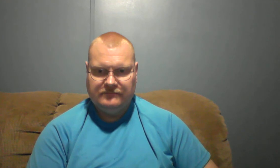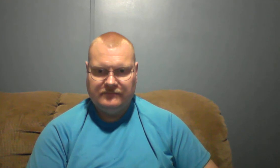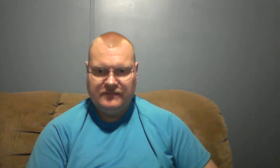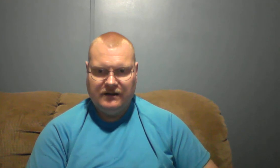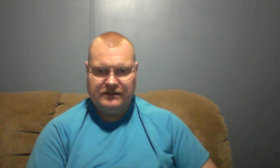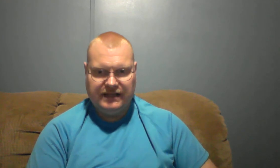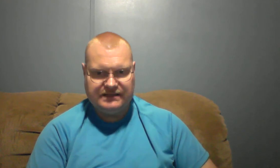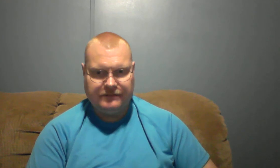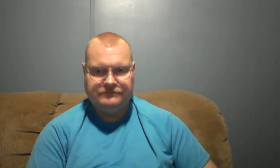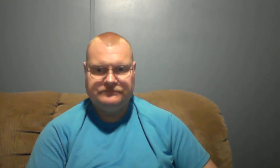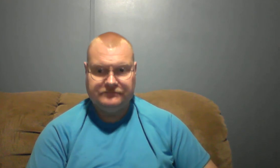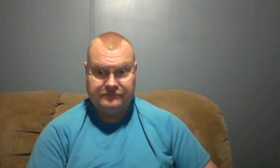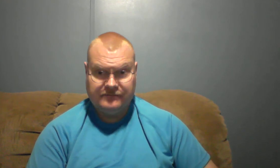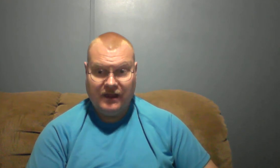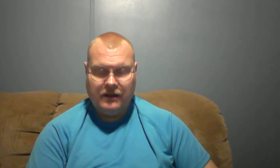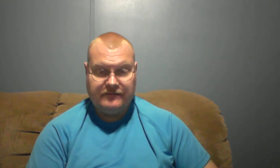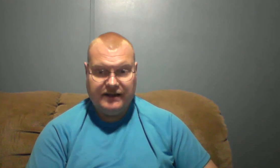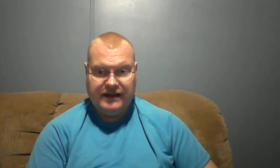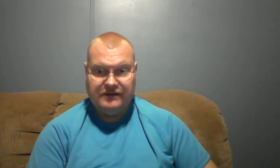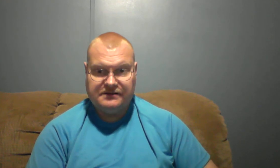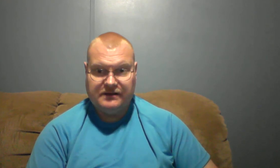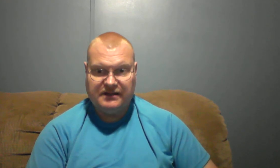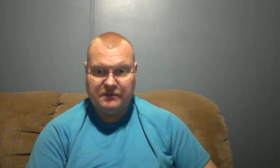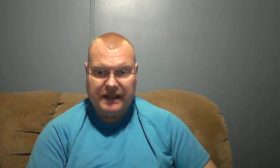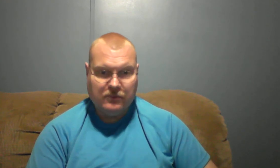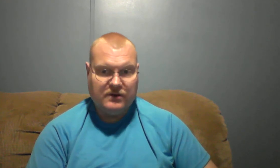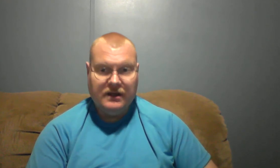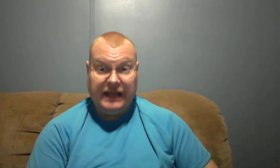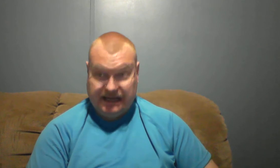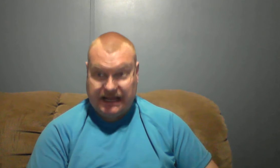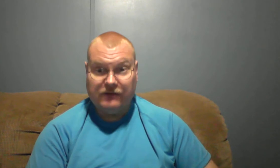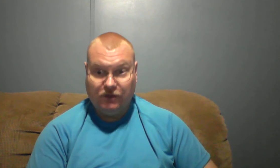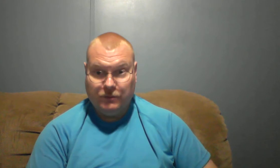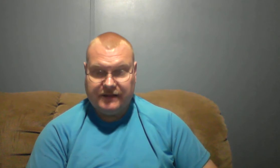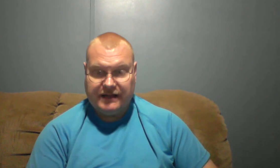tell you something nothing else to the people in that room right there